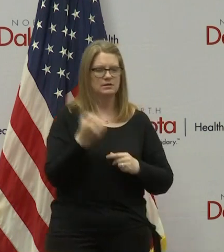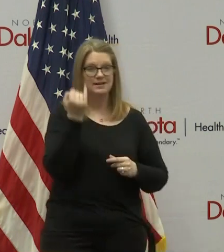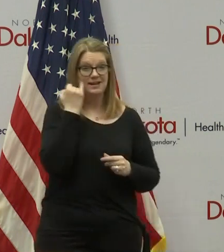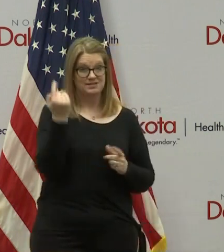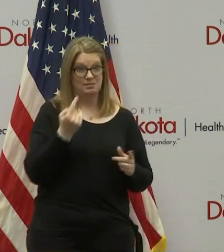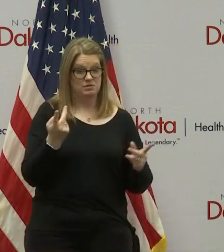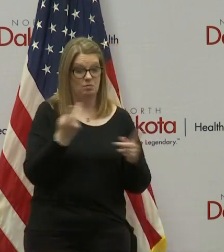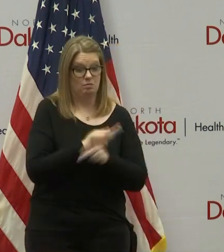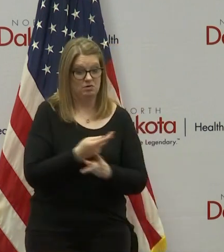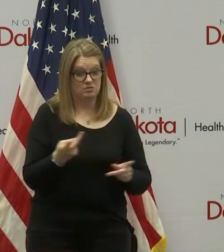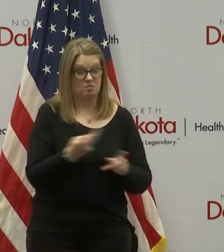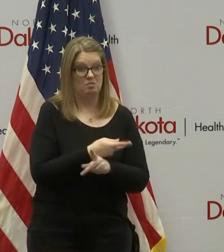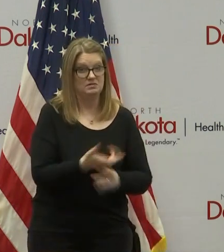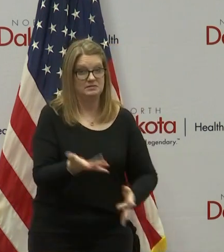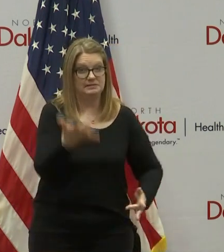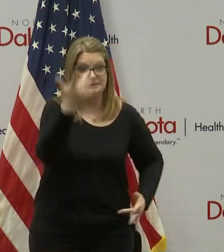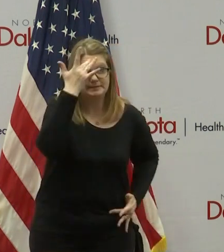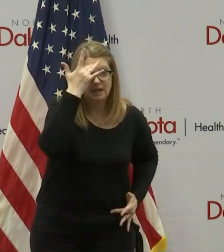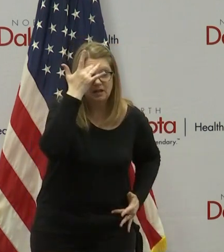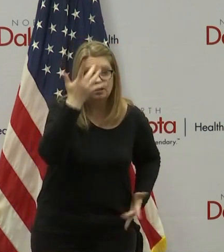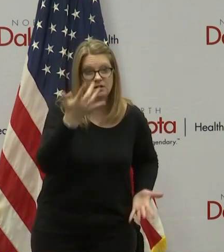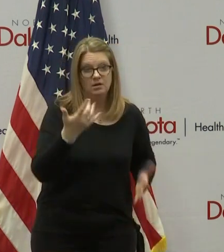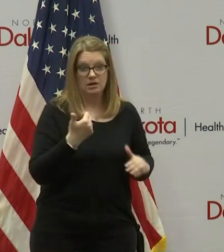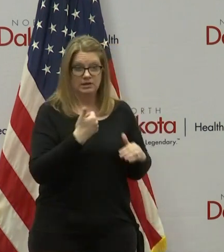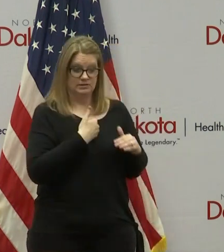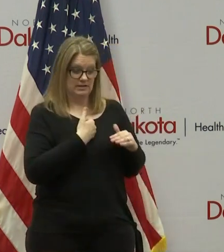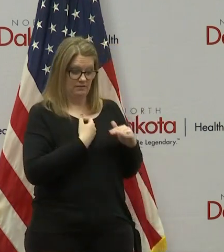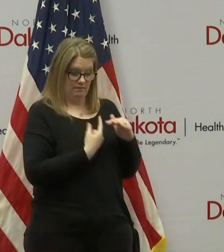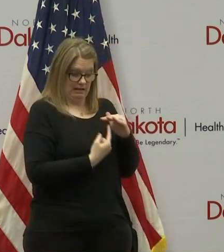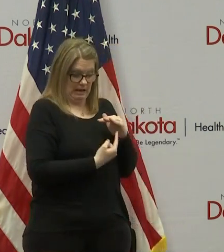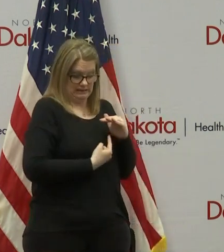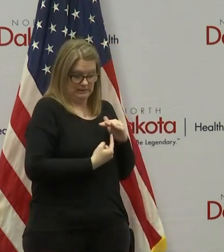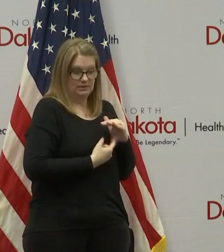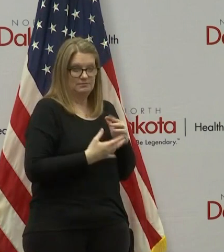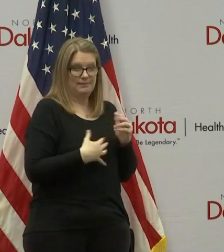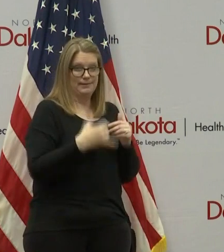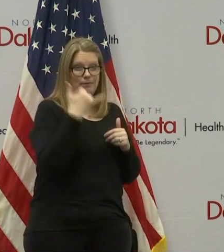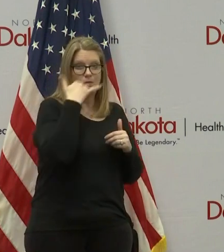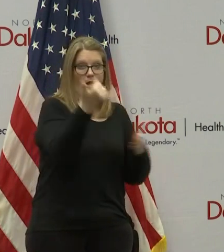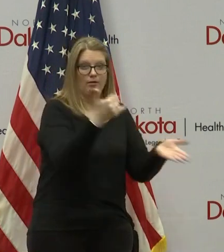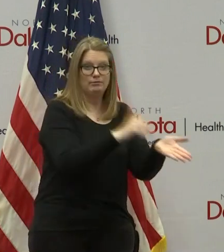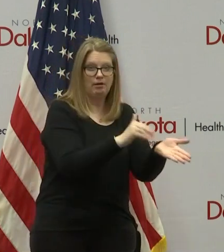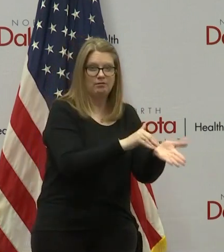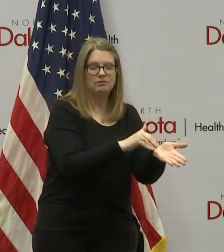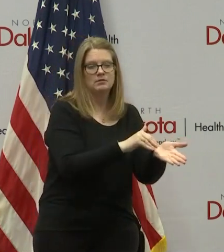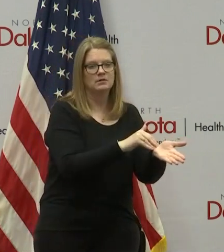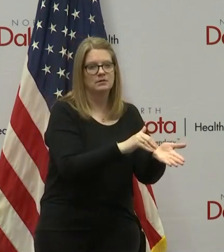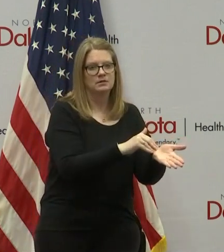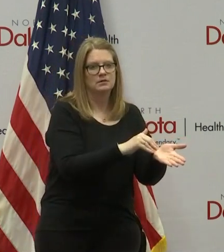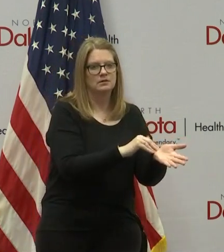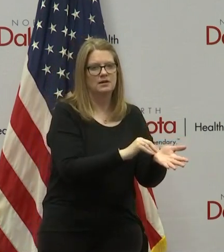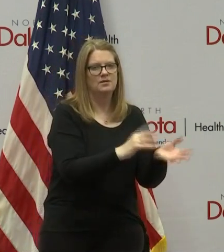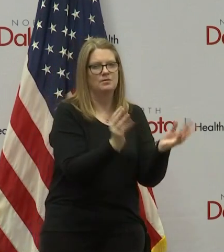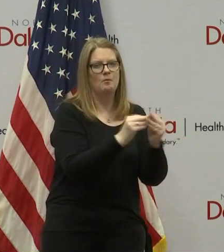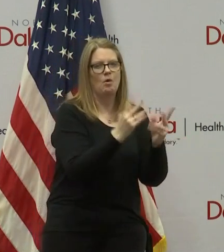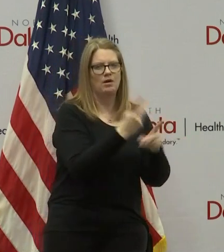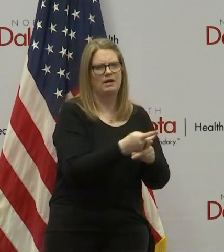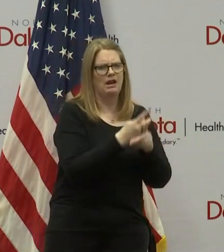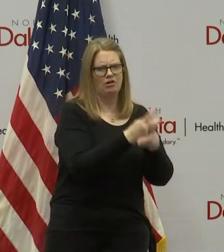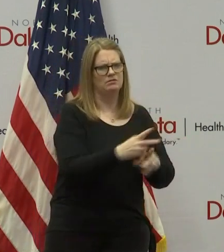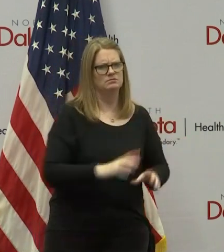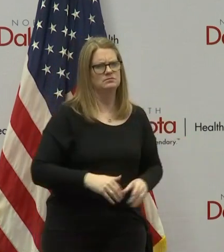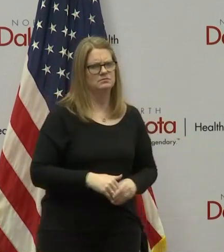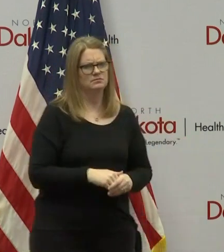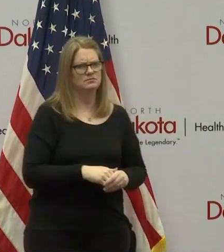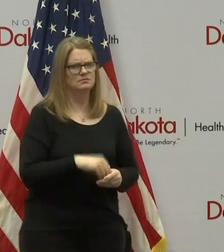sicker and you're either self-isolating at home, you know, you call your provider and go get additional care. I mean, that's not, we're not excluding people